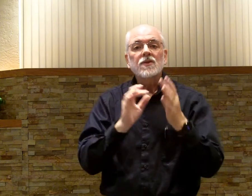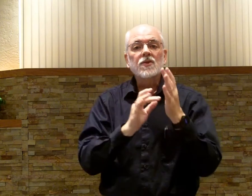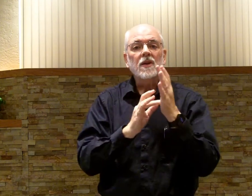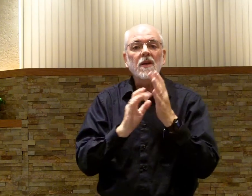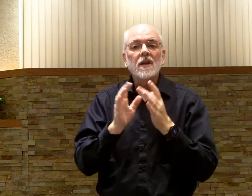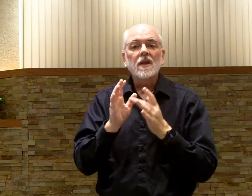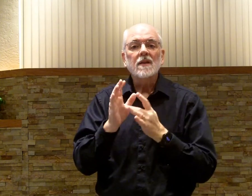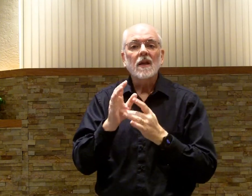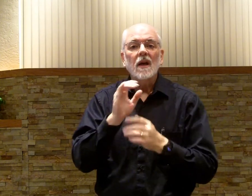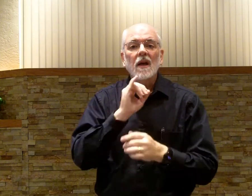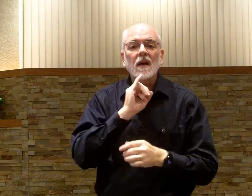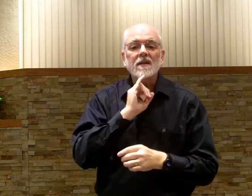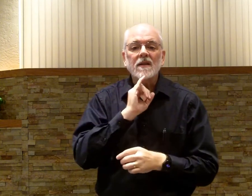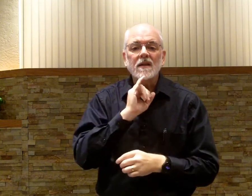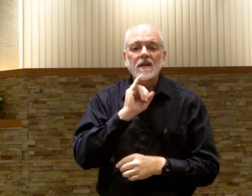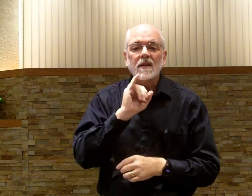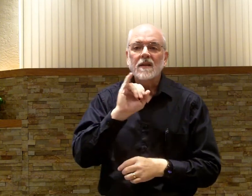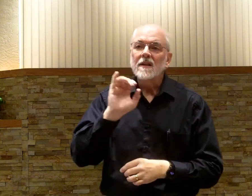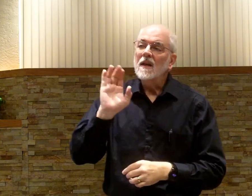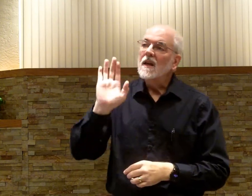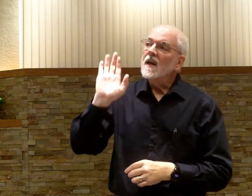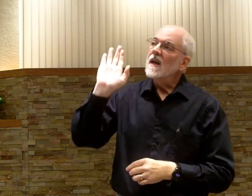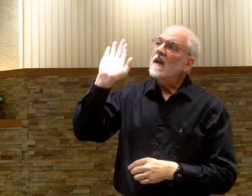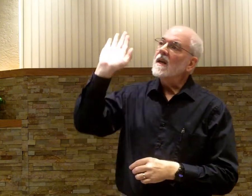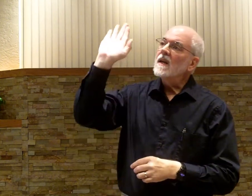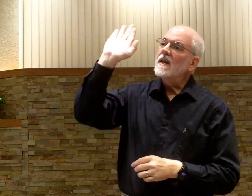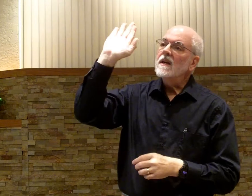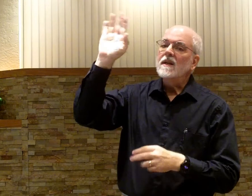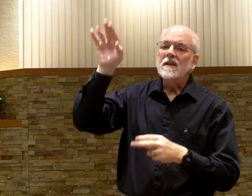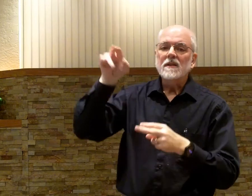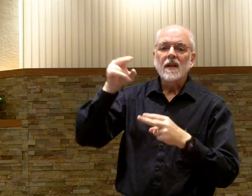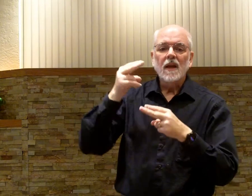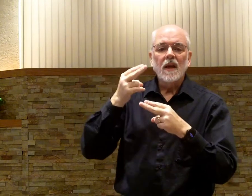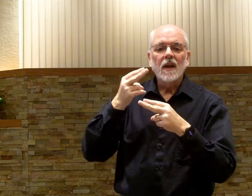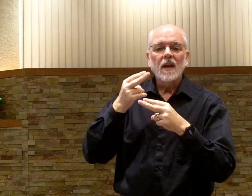Jesus is His name.